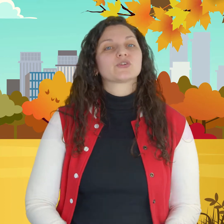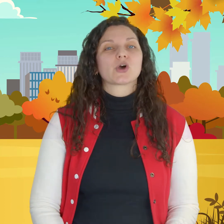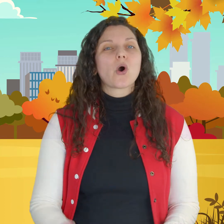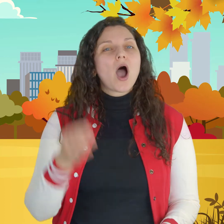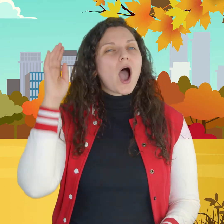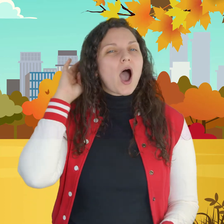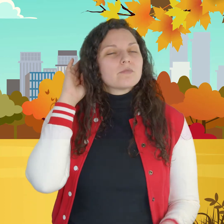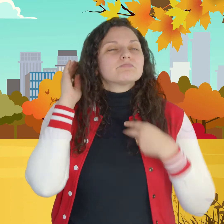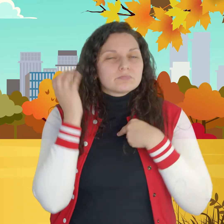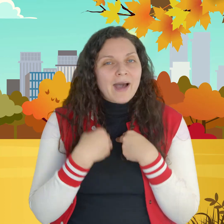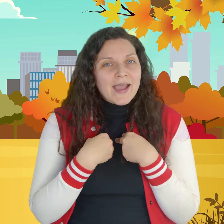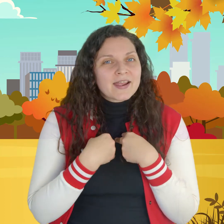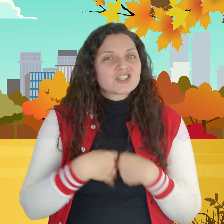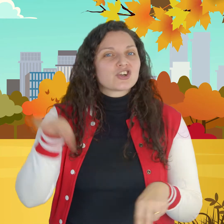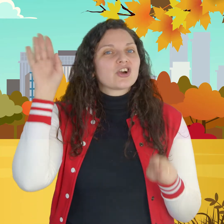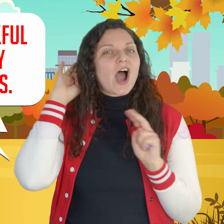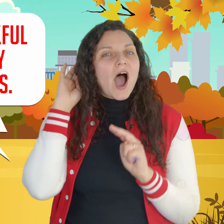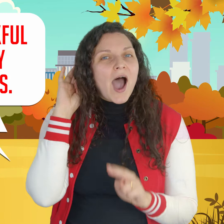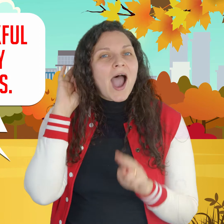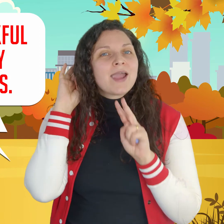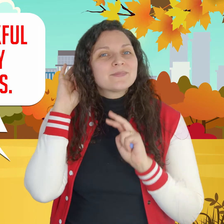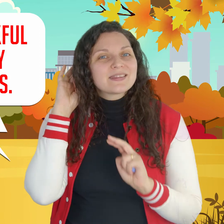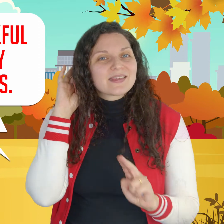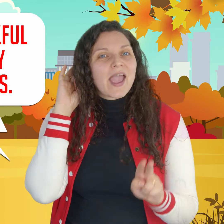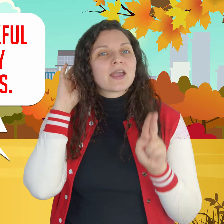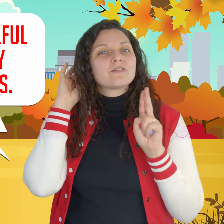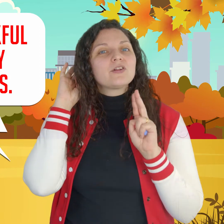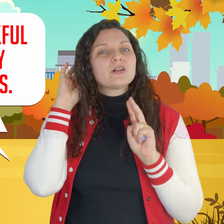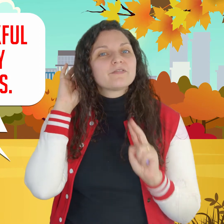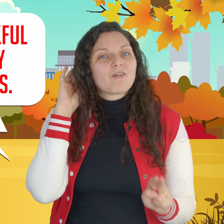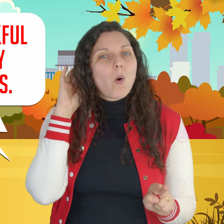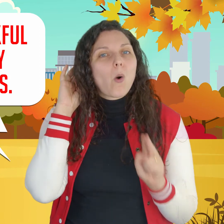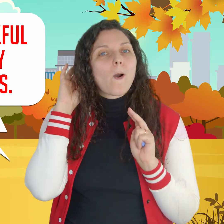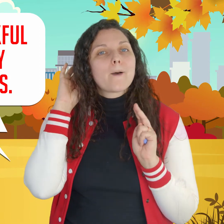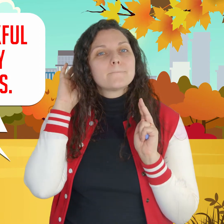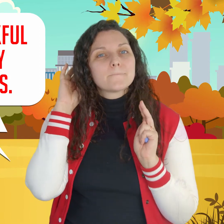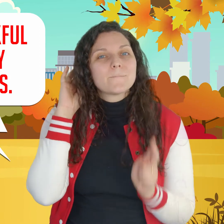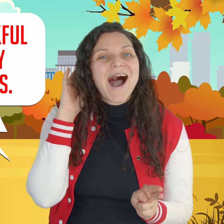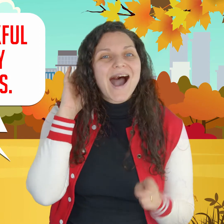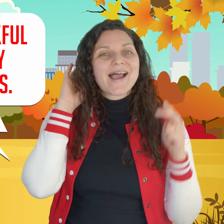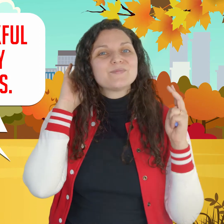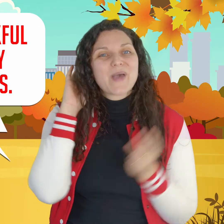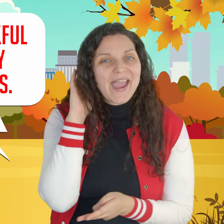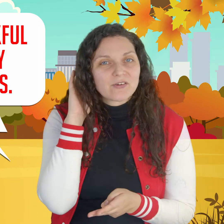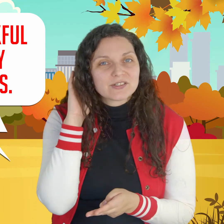so my answer so I'm thankful for my parents